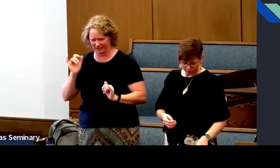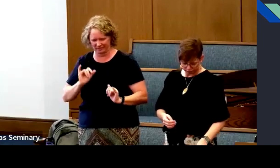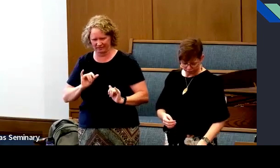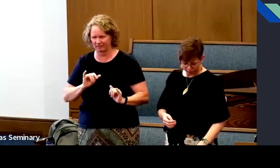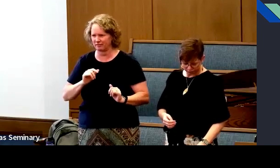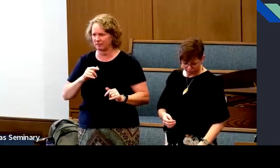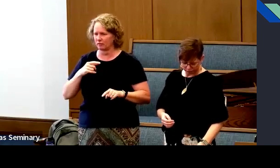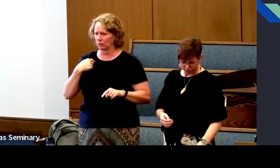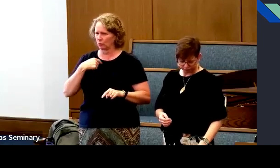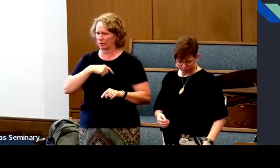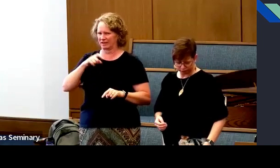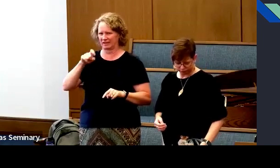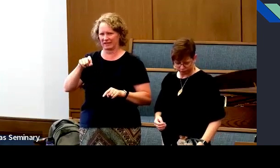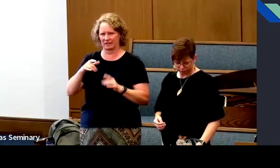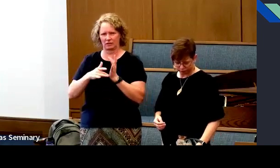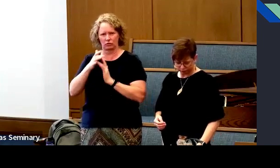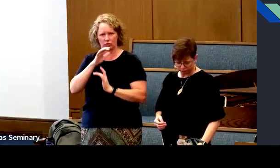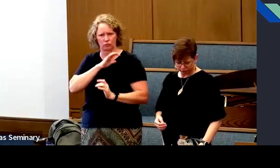perfect.